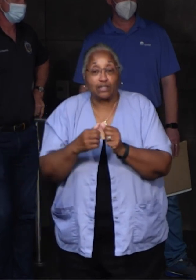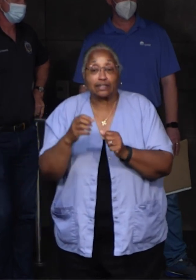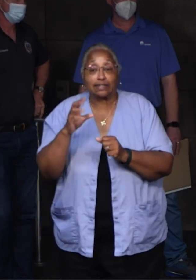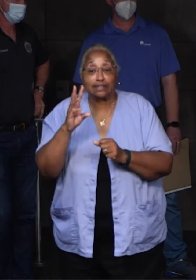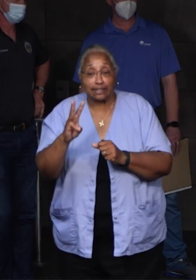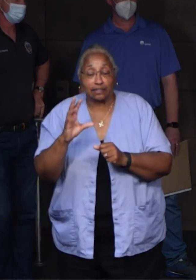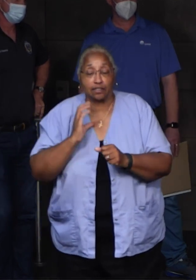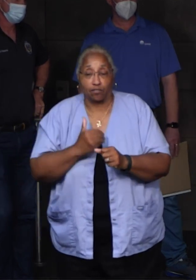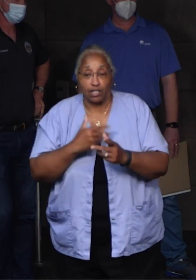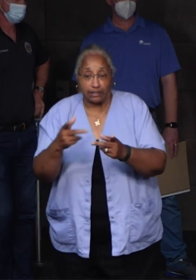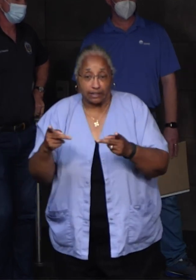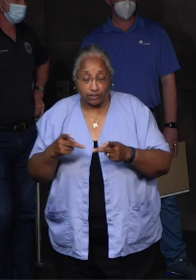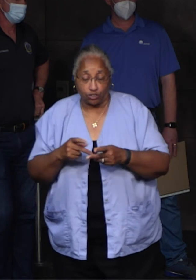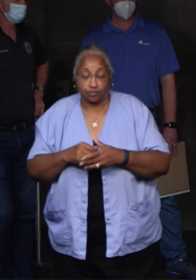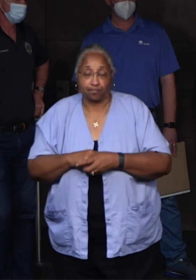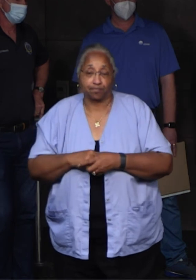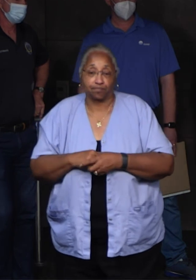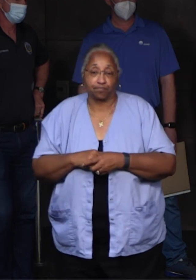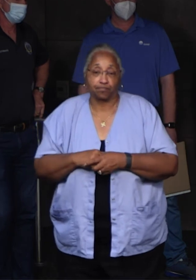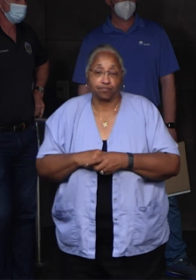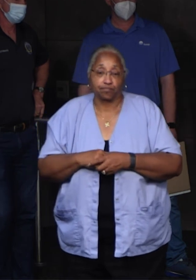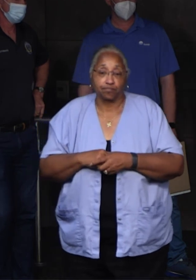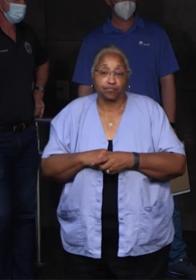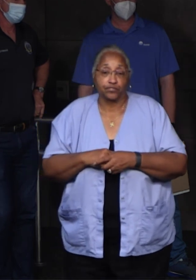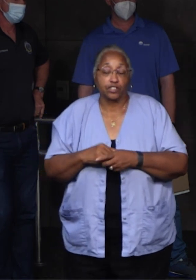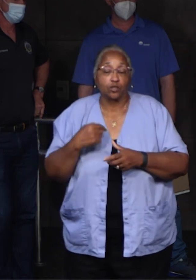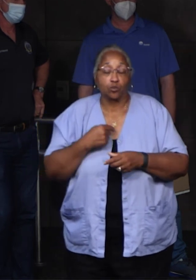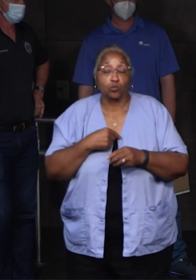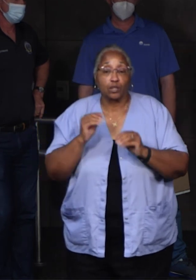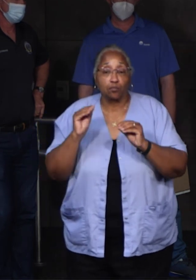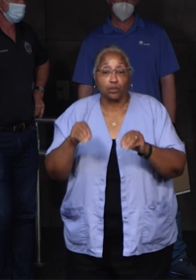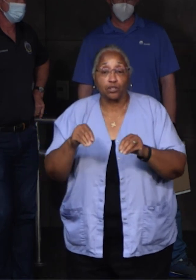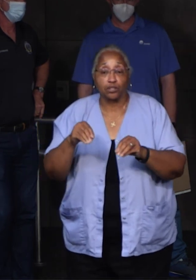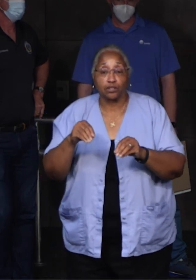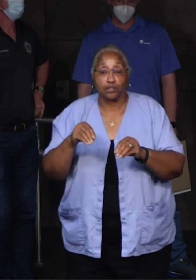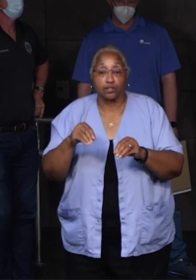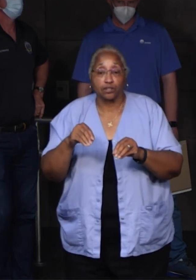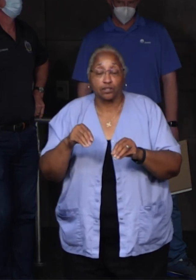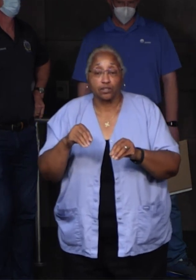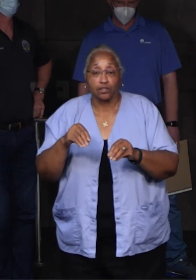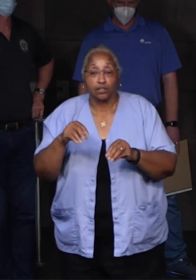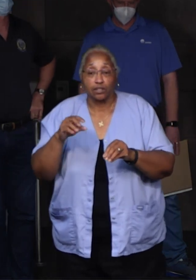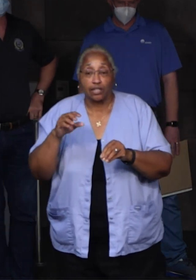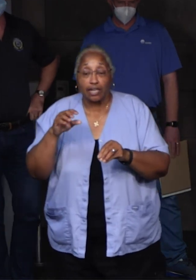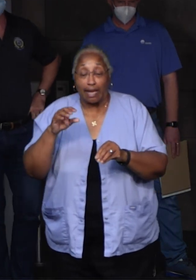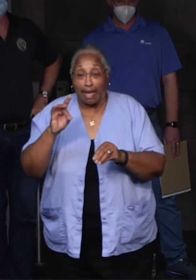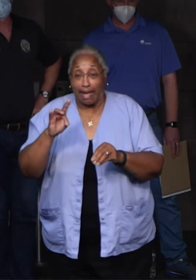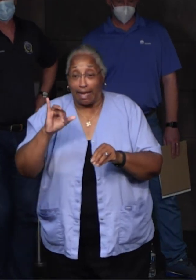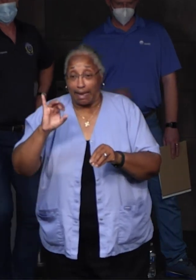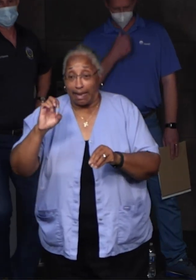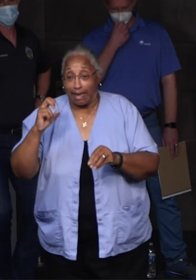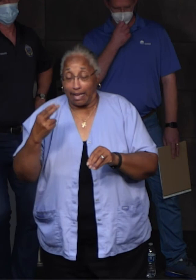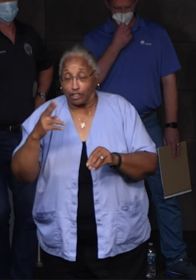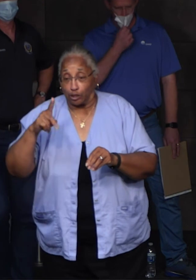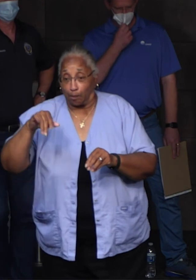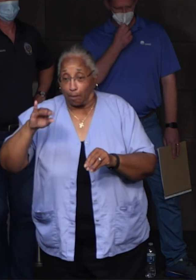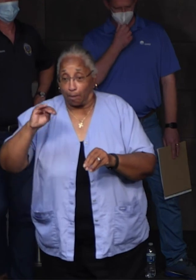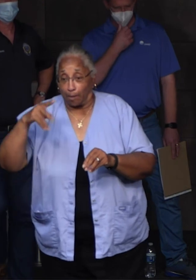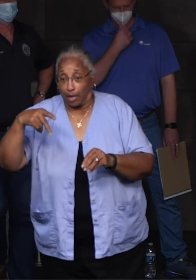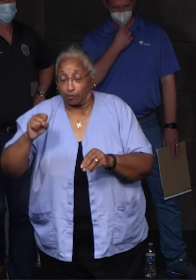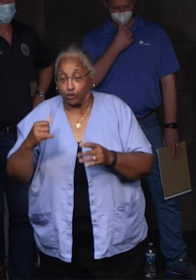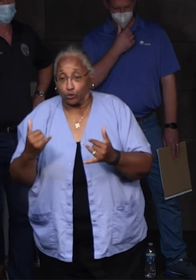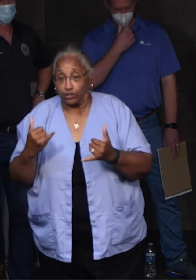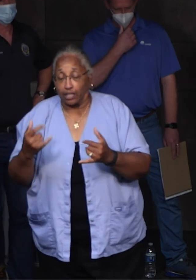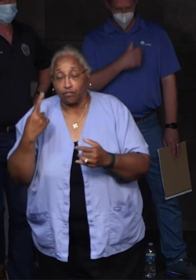our stations. We installed four eight-inch portable pumps today at Rosethorn for